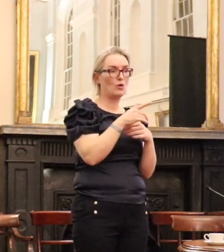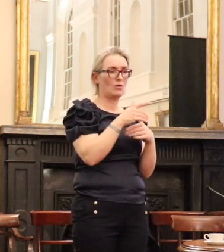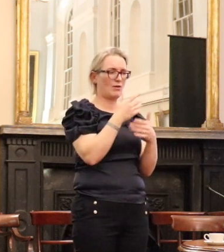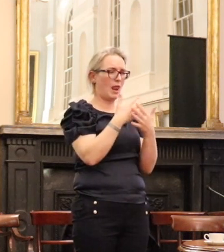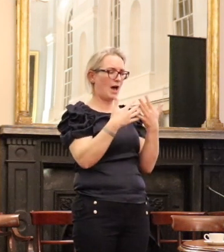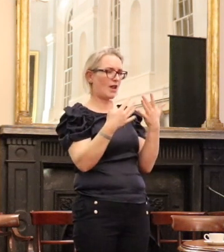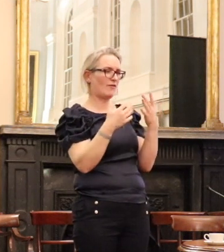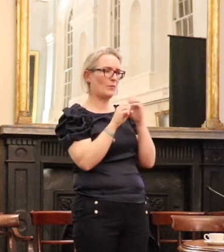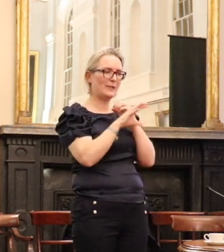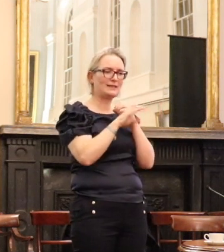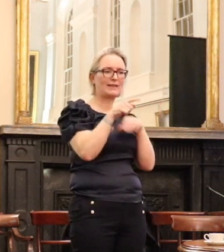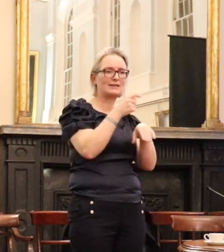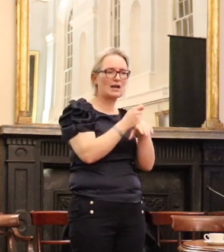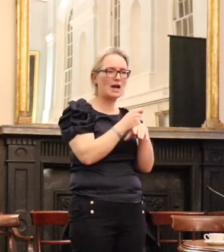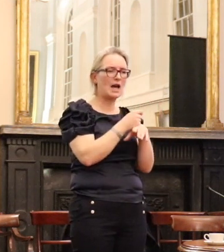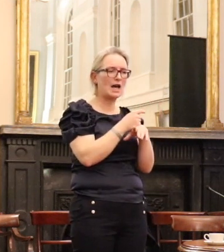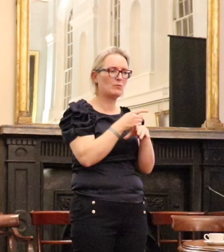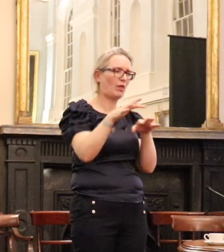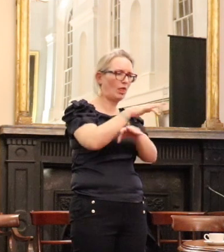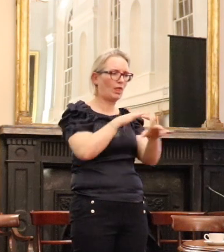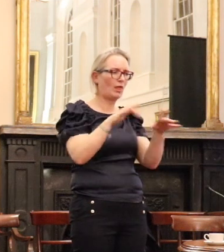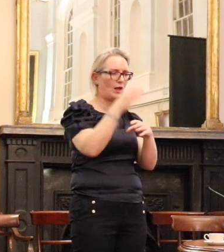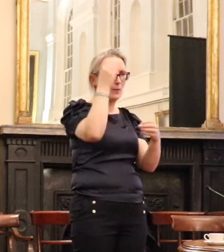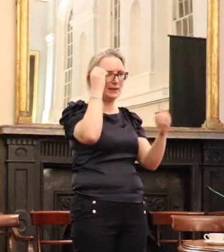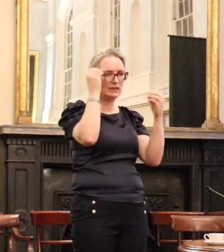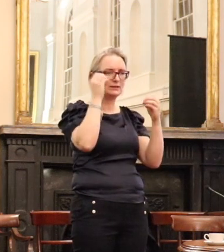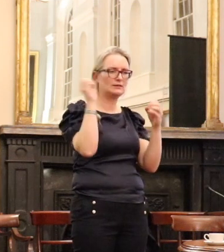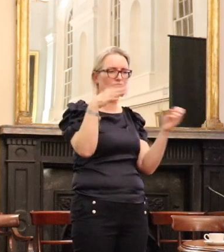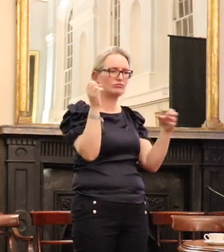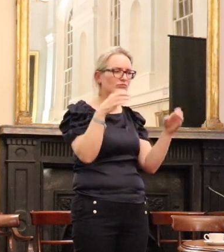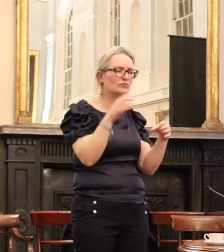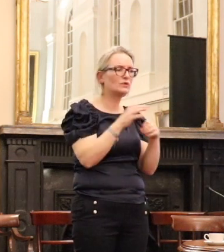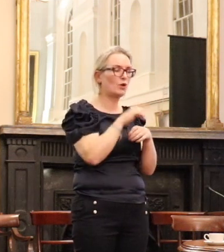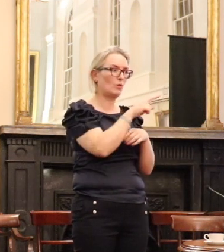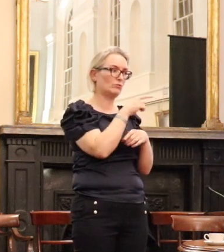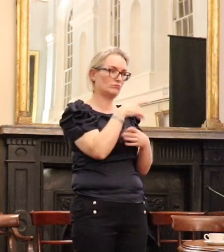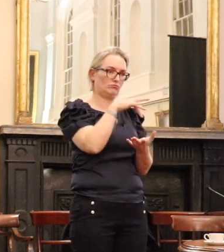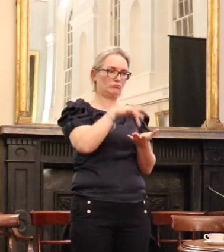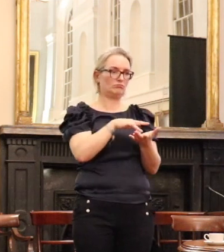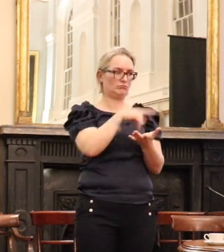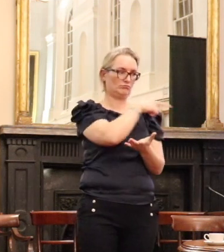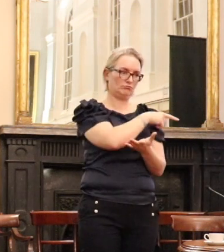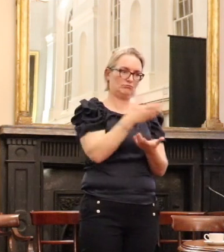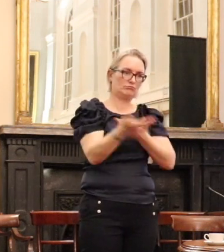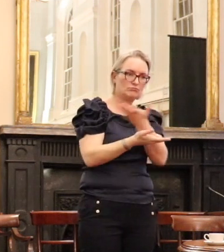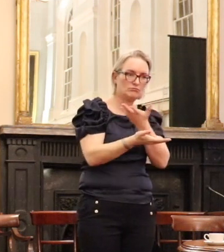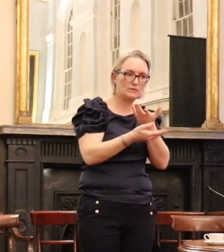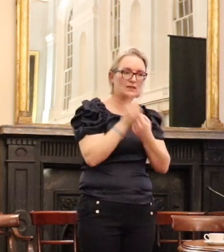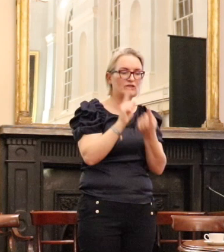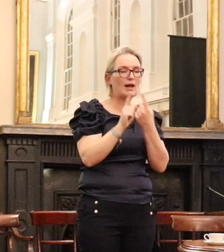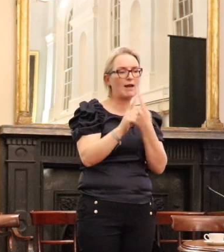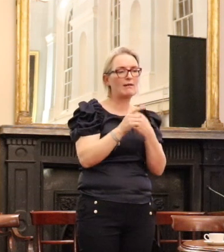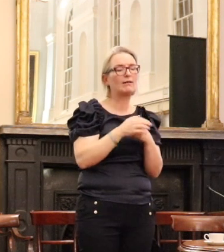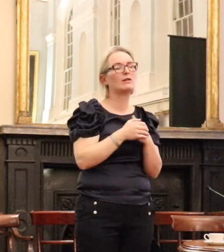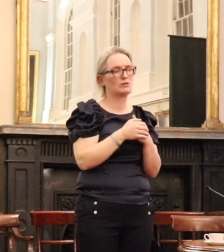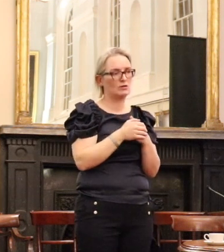field in which lots of people had lots of opinions about what might or might not happen. But building on the credibility that the organisation had